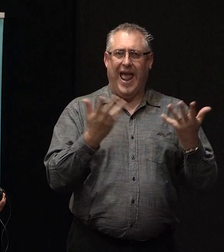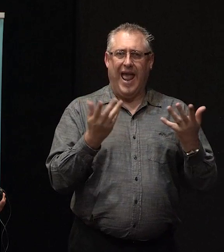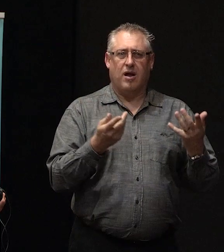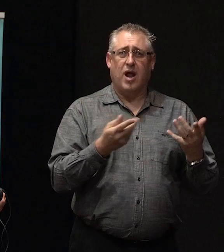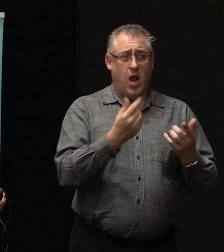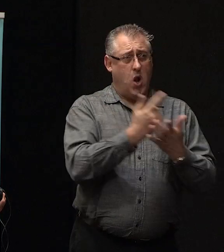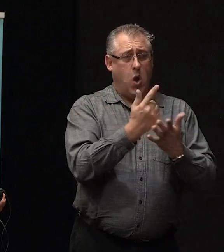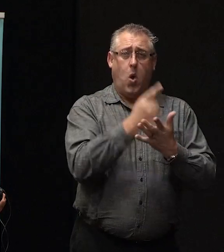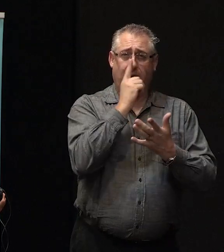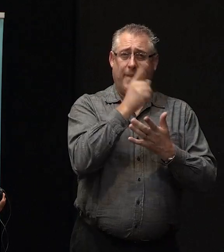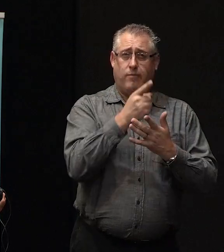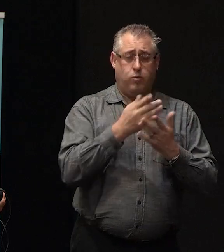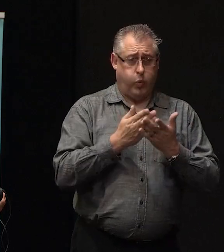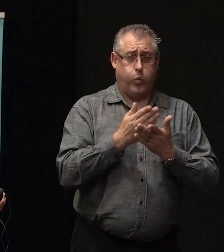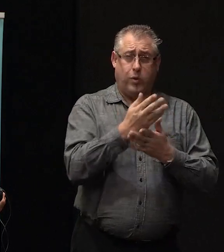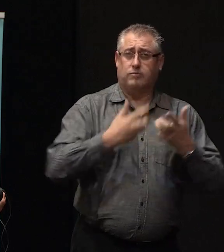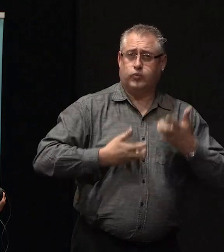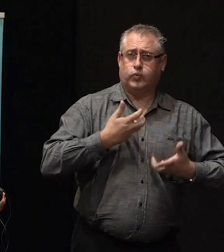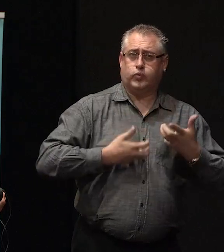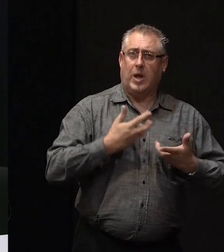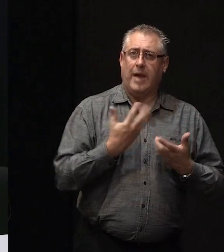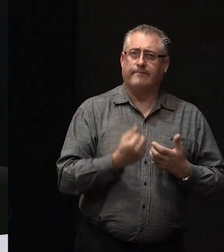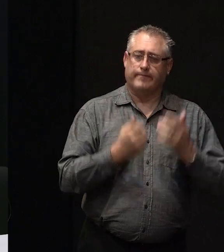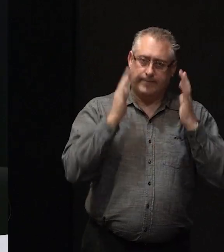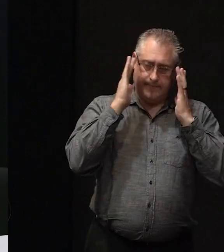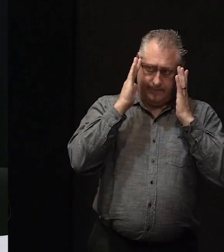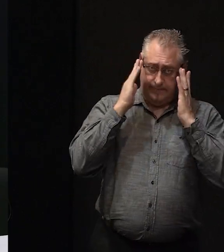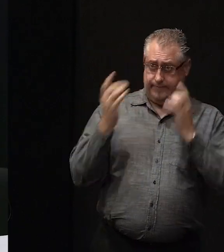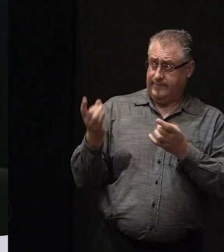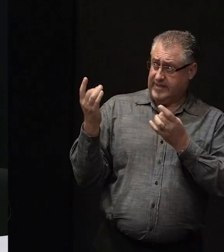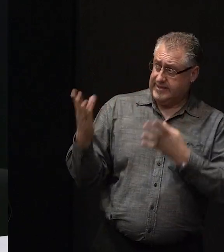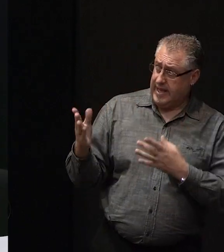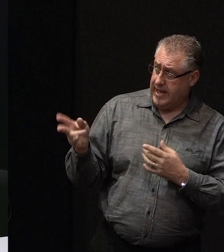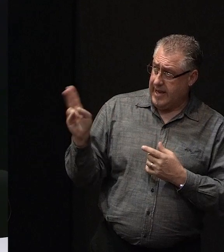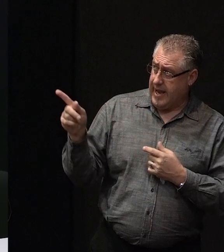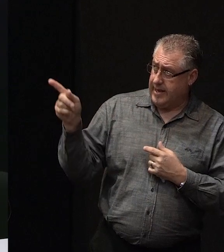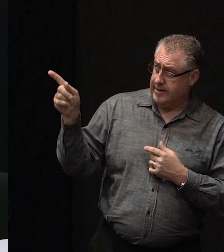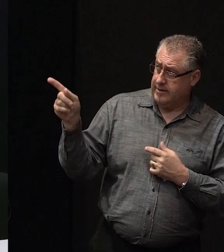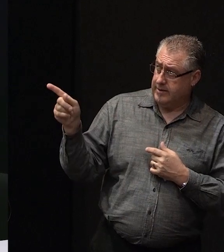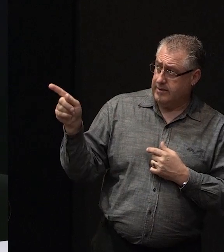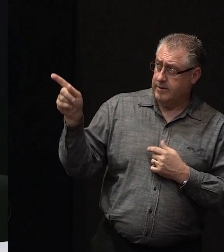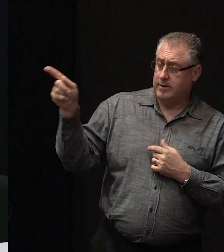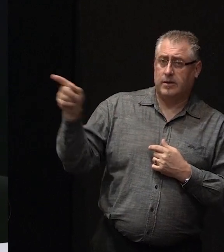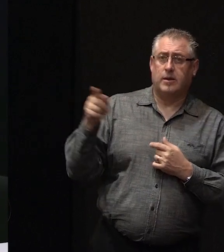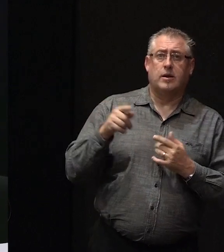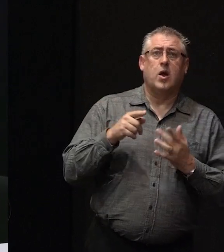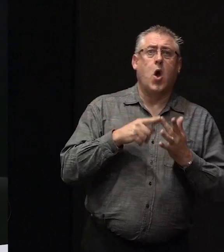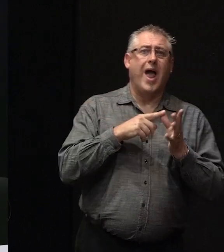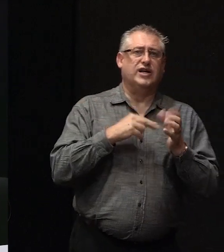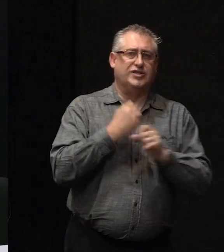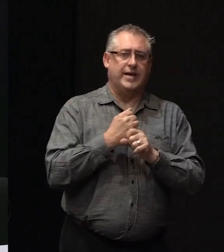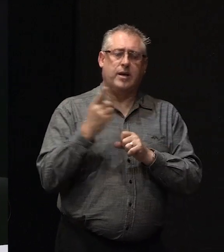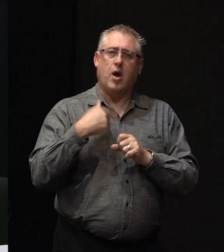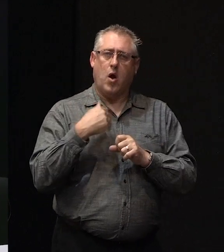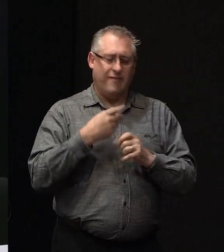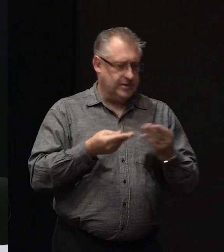on, you it's a very, very frustrating area. I'll start with that one again because I've been in the thick of trying to work across the insurance industry